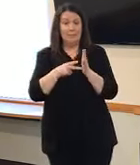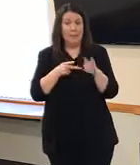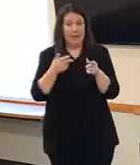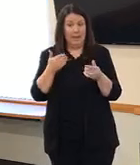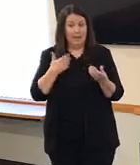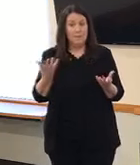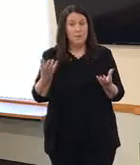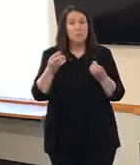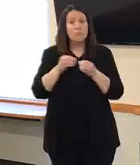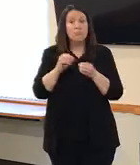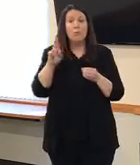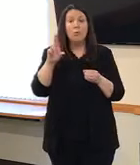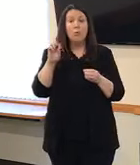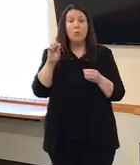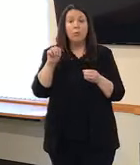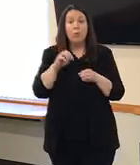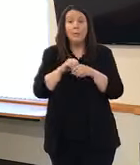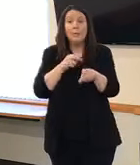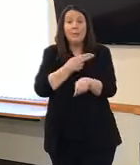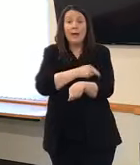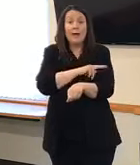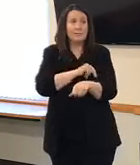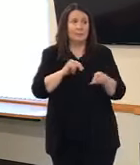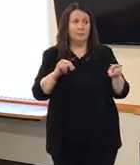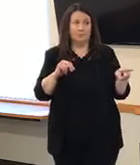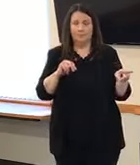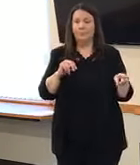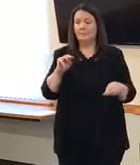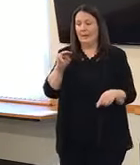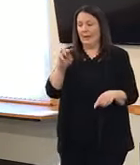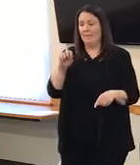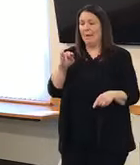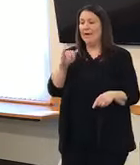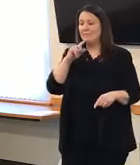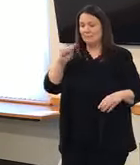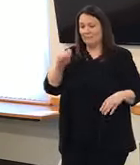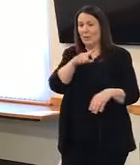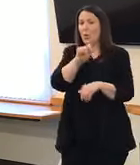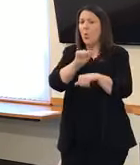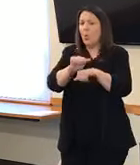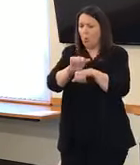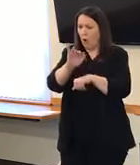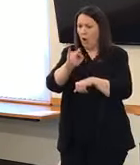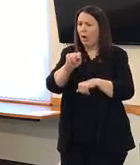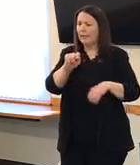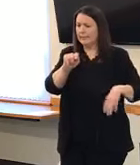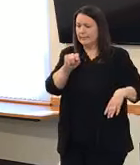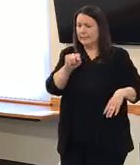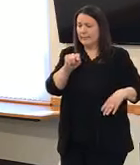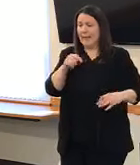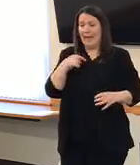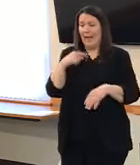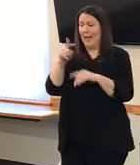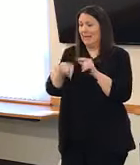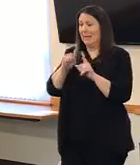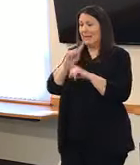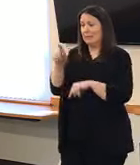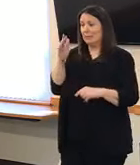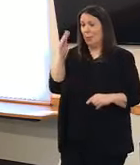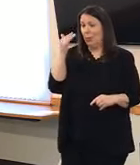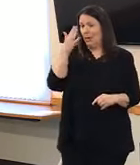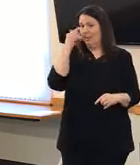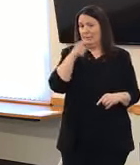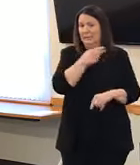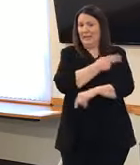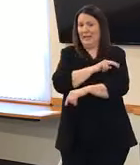at the hospitals? We are working on that, and the reason why I can't give a strong answer on that is because they're actually looking